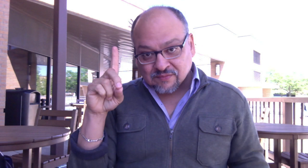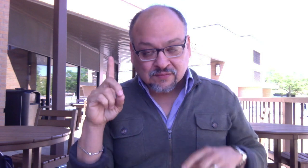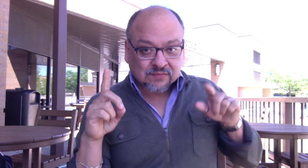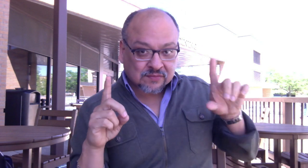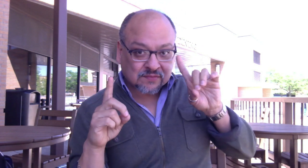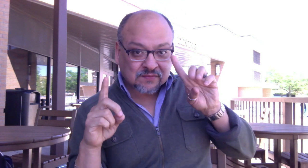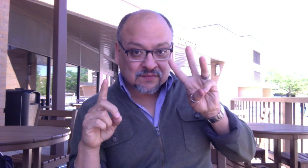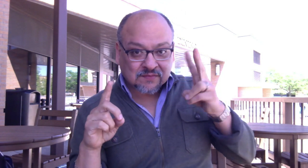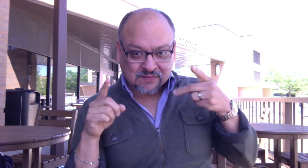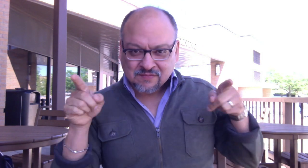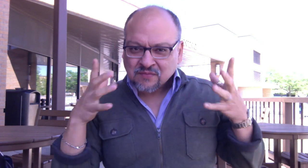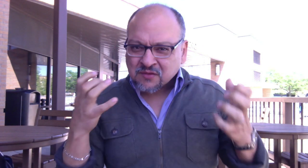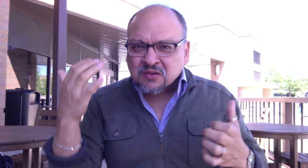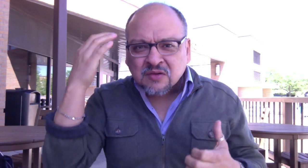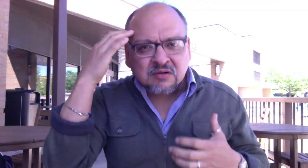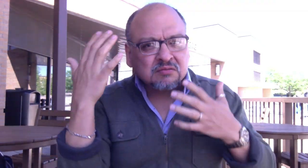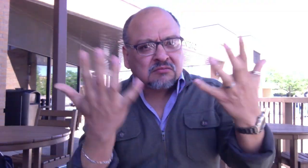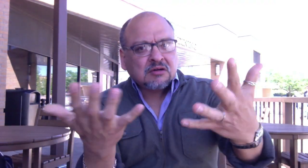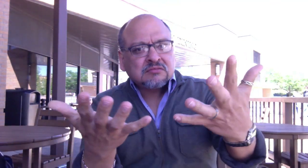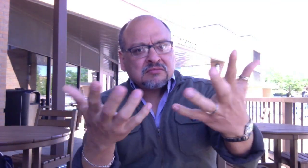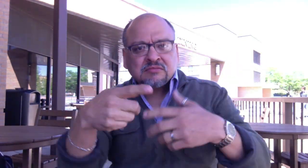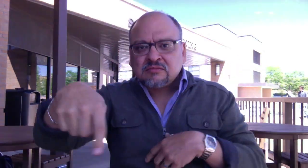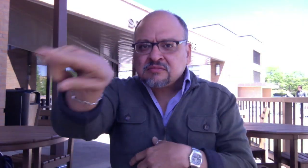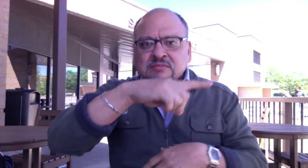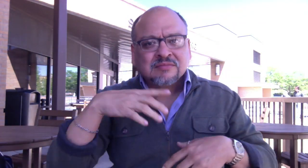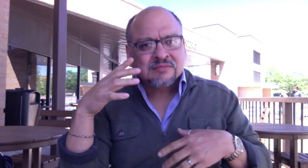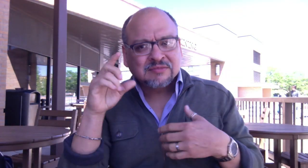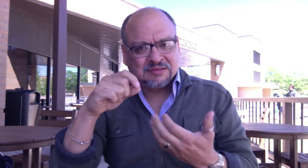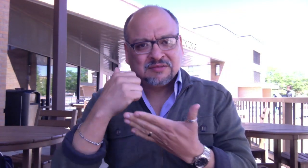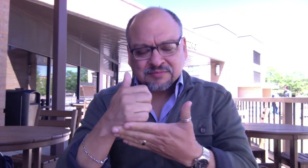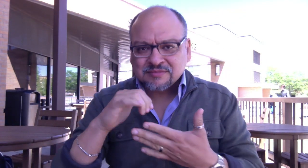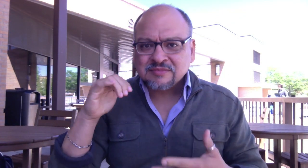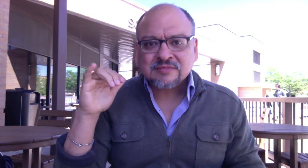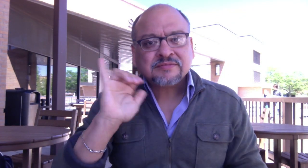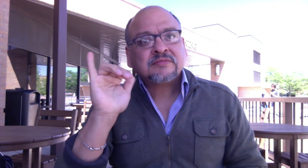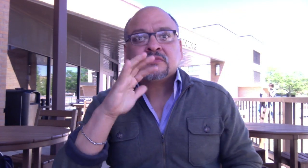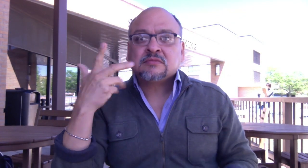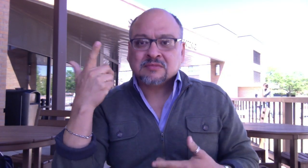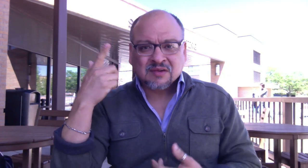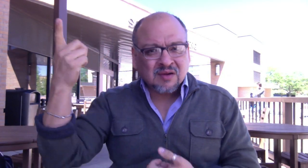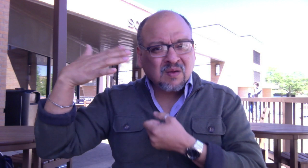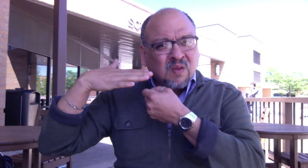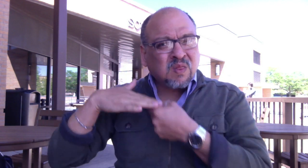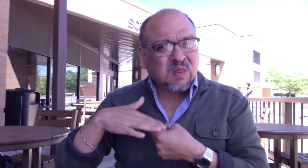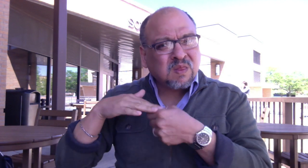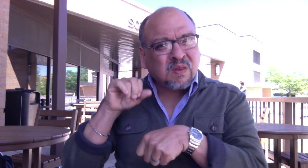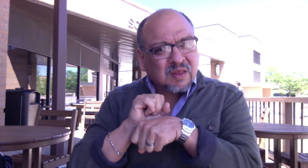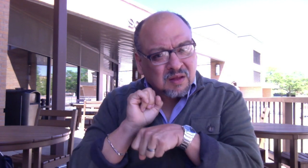my message. Did I not give a to me? Yeah, no, Did I not give her to me? Yes.